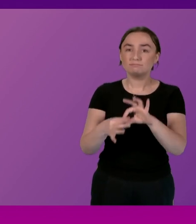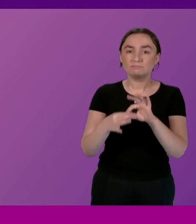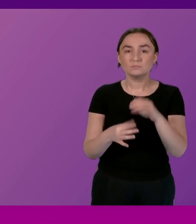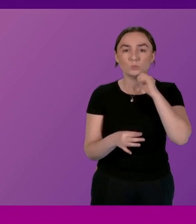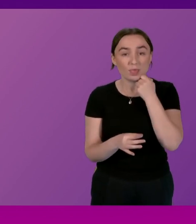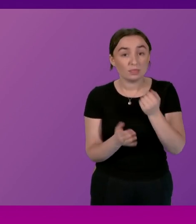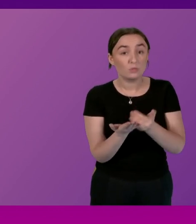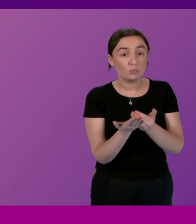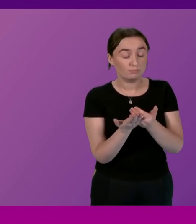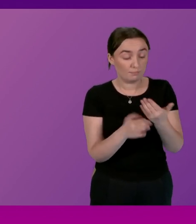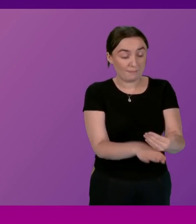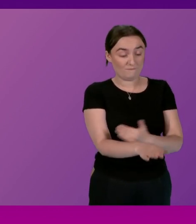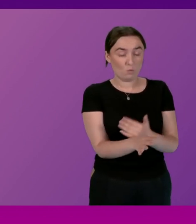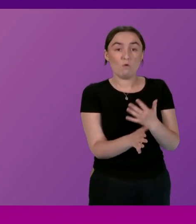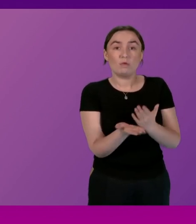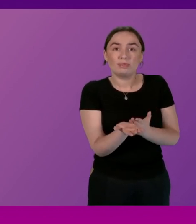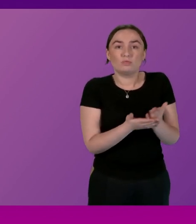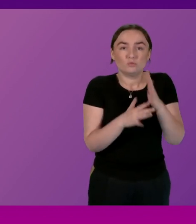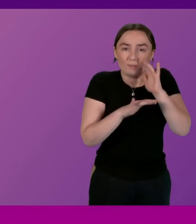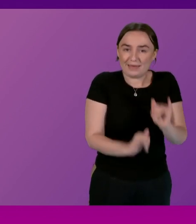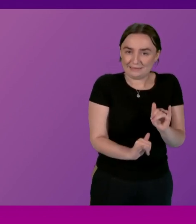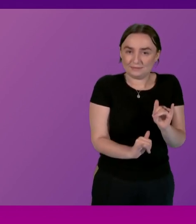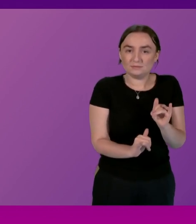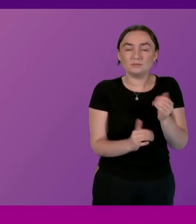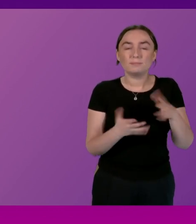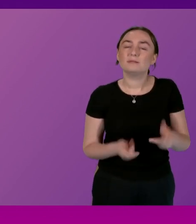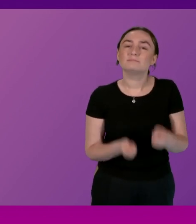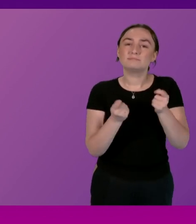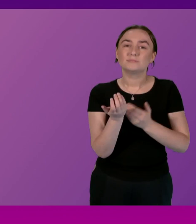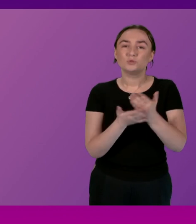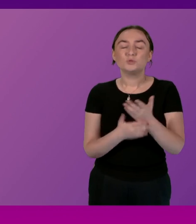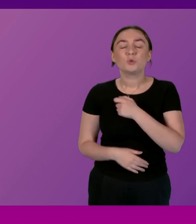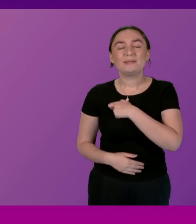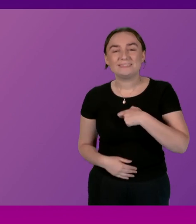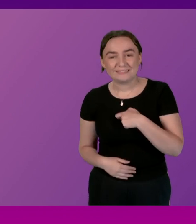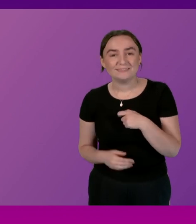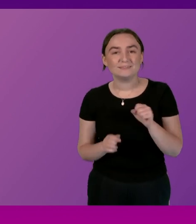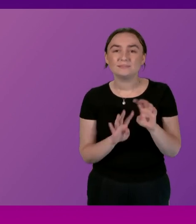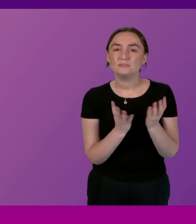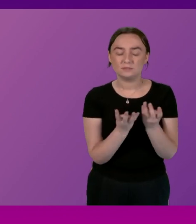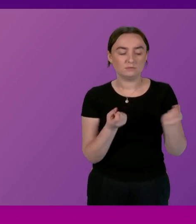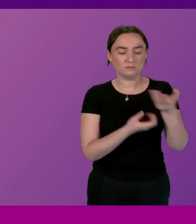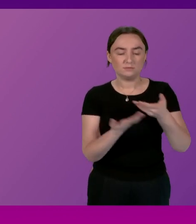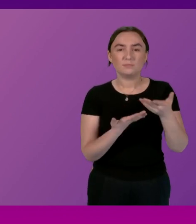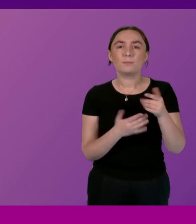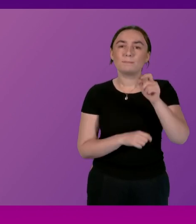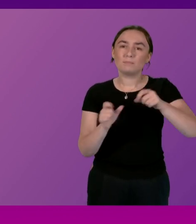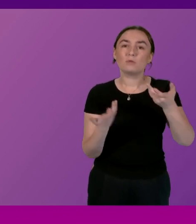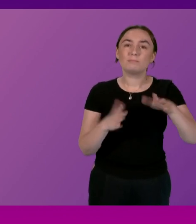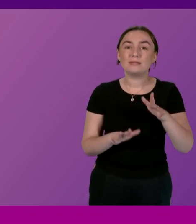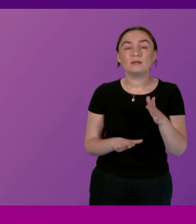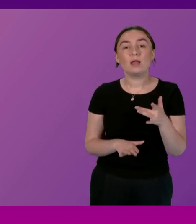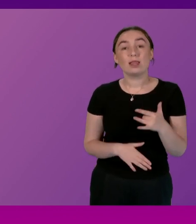and importantly this was raised with the committee yesterday how the Scottish government will ensure those with lived and living experience